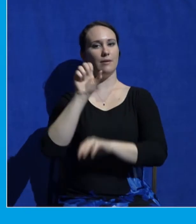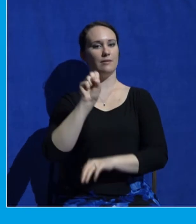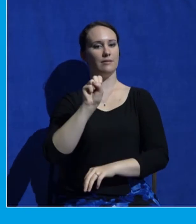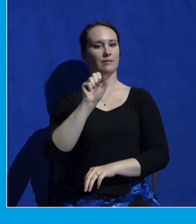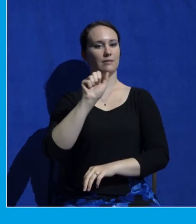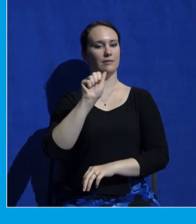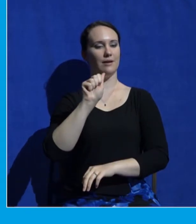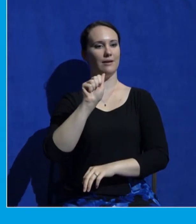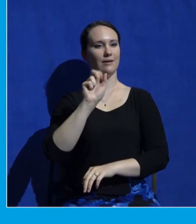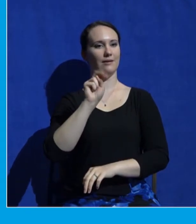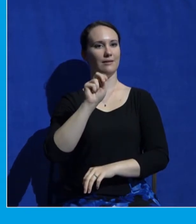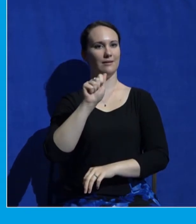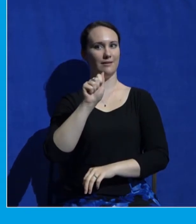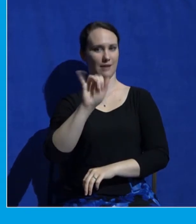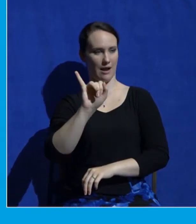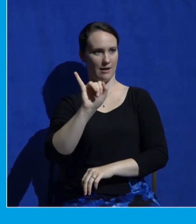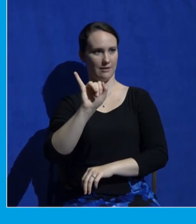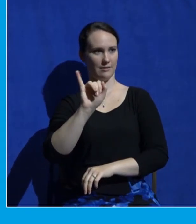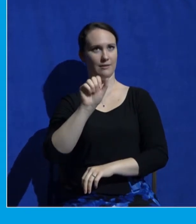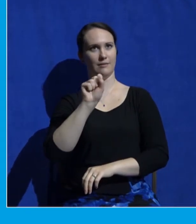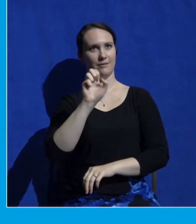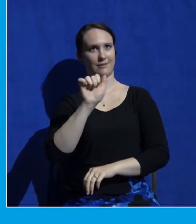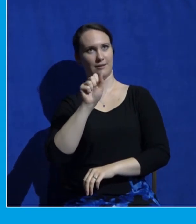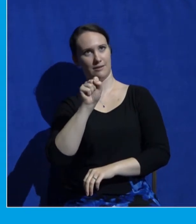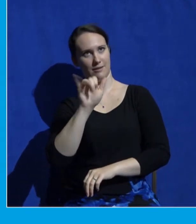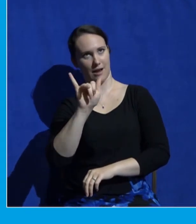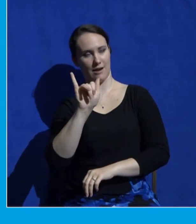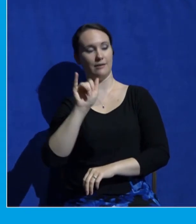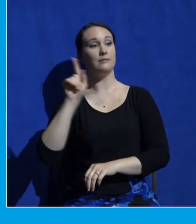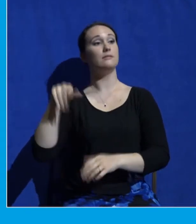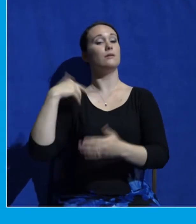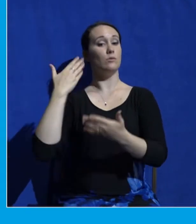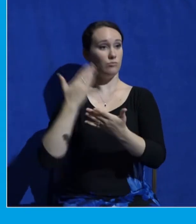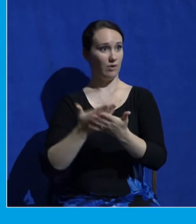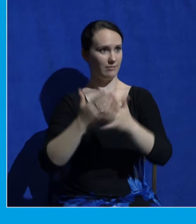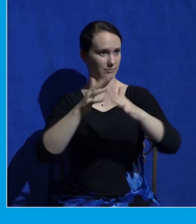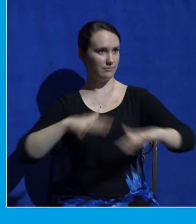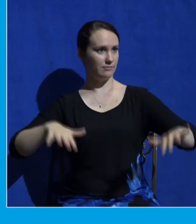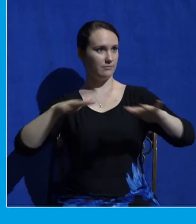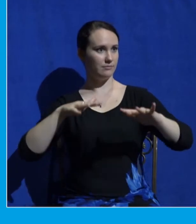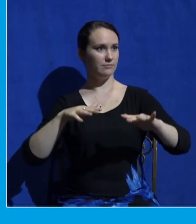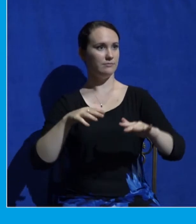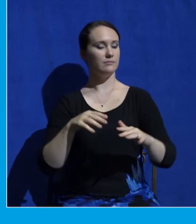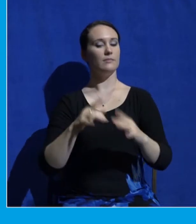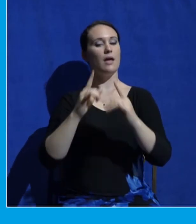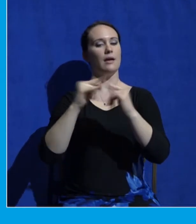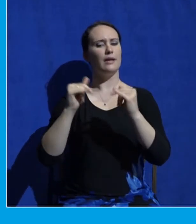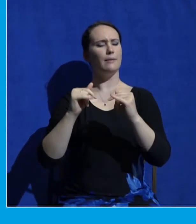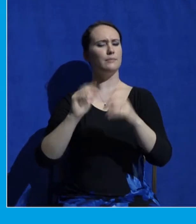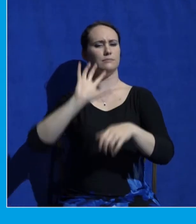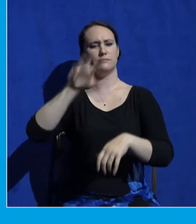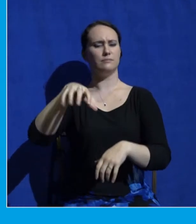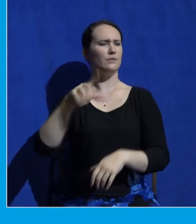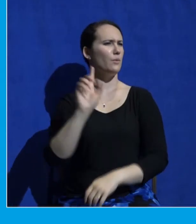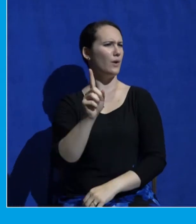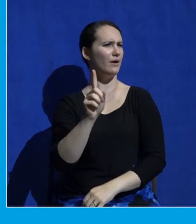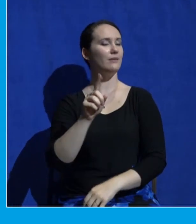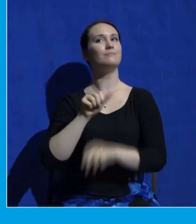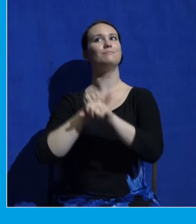Sinai, and they encamped in the wilderness. Then Israel encamped before the what? The mountain, while Moses went